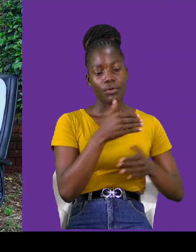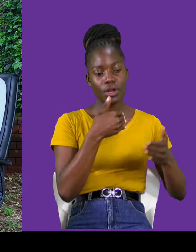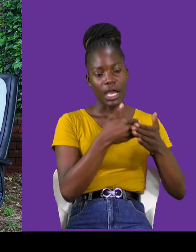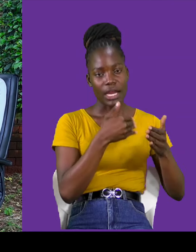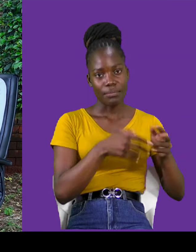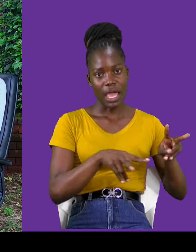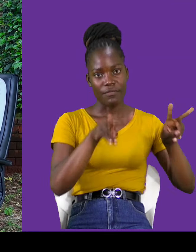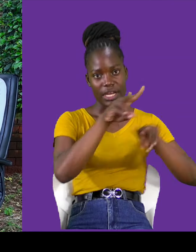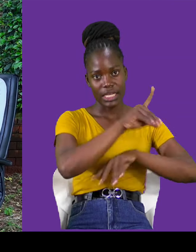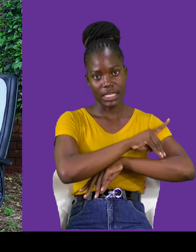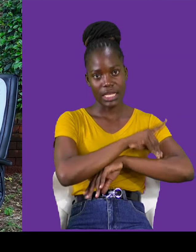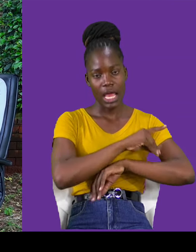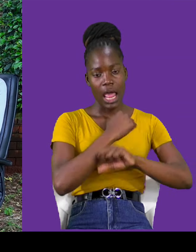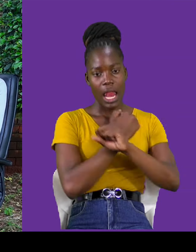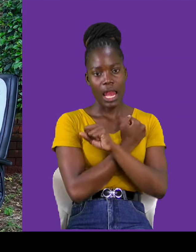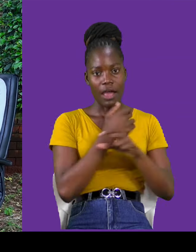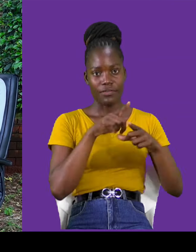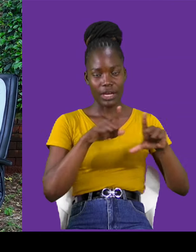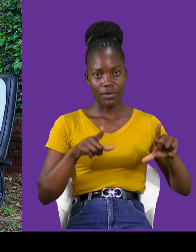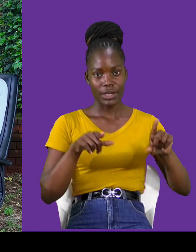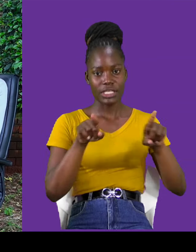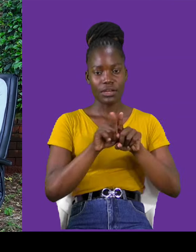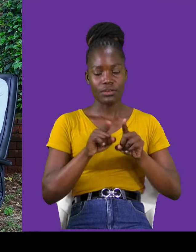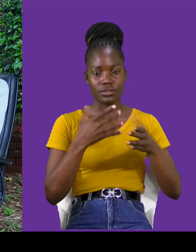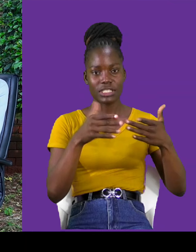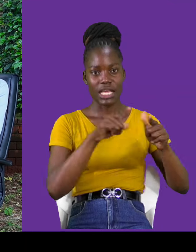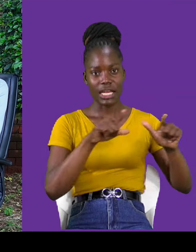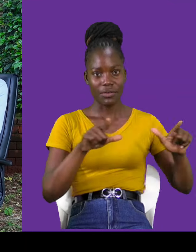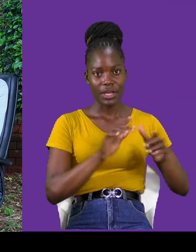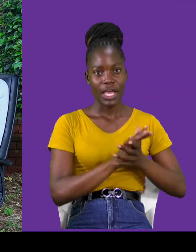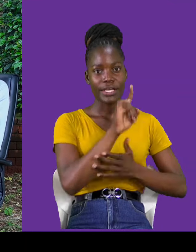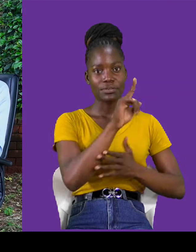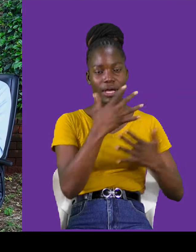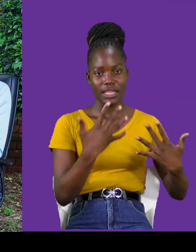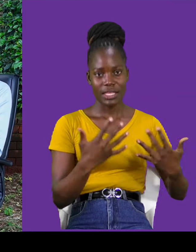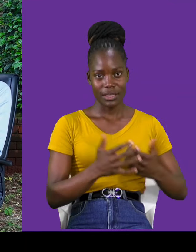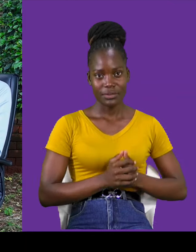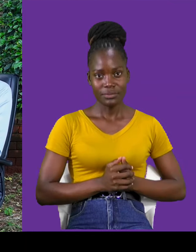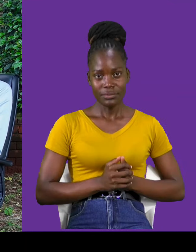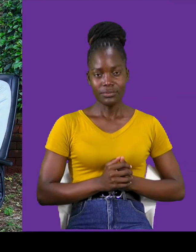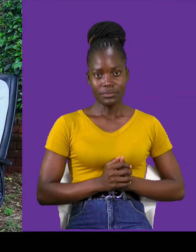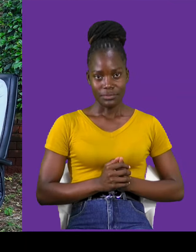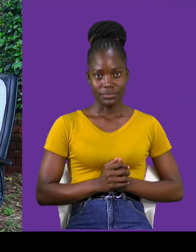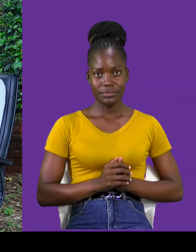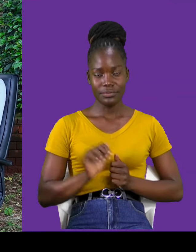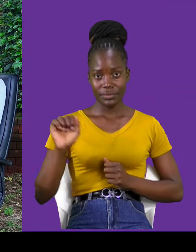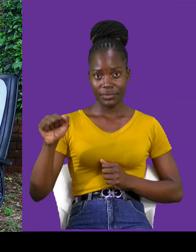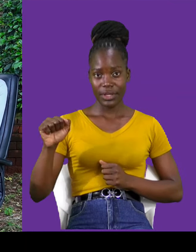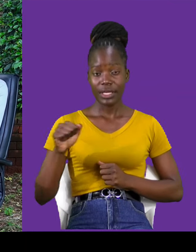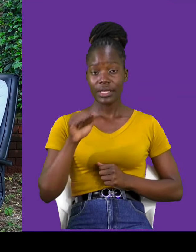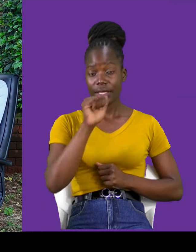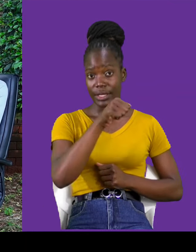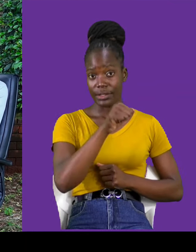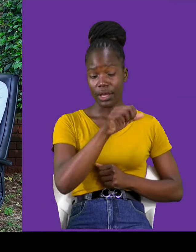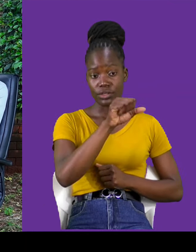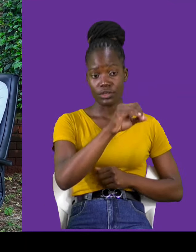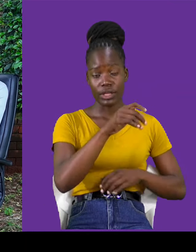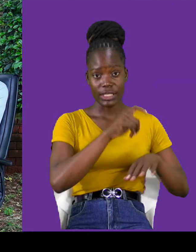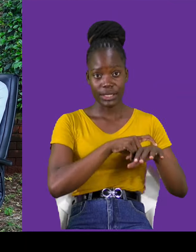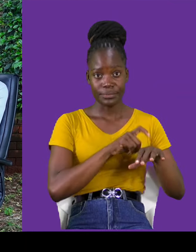love language, na sign language, ni kama ni kitu moja. Yes. So, the moment like, you buy flowers